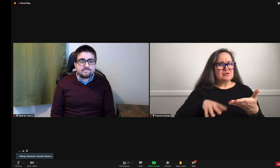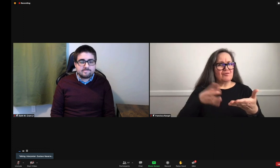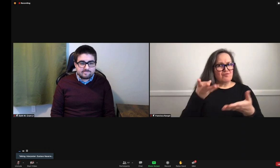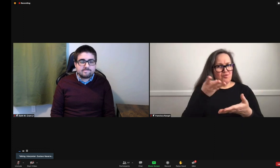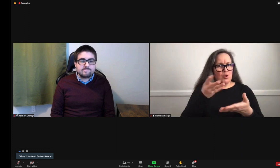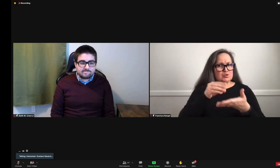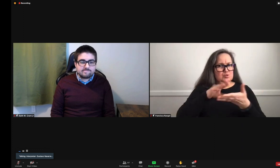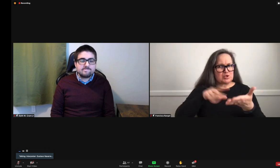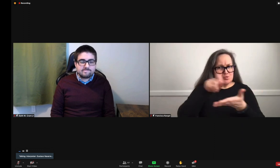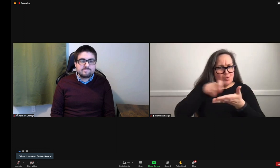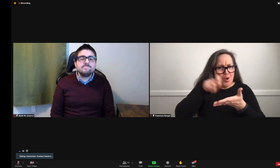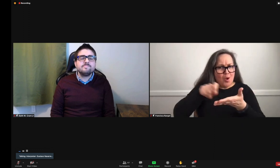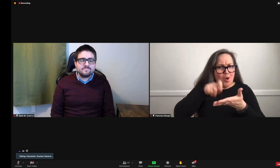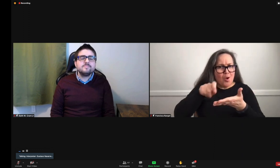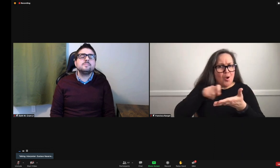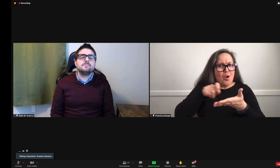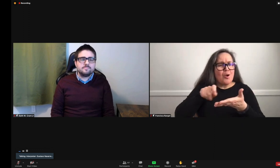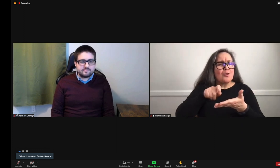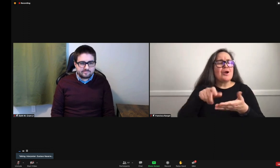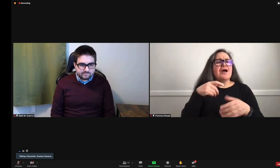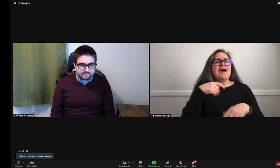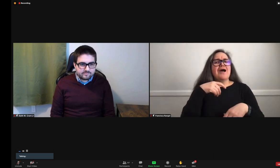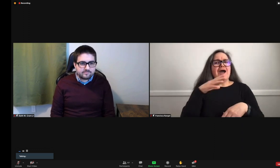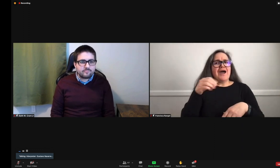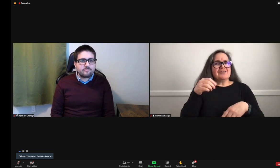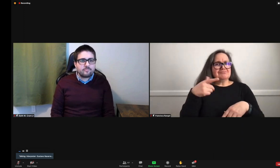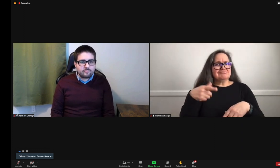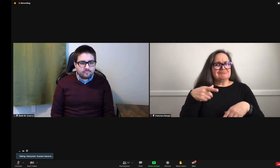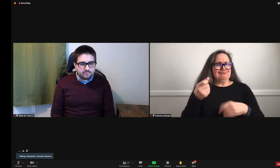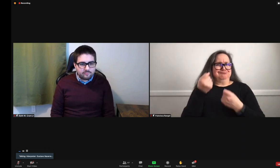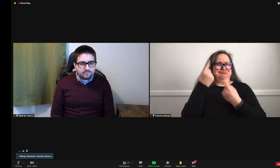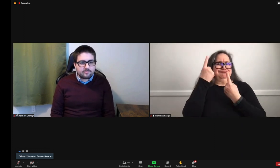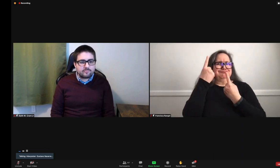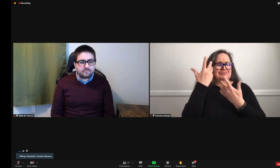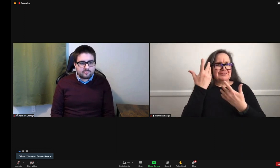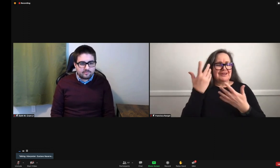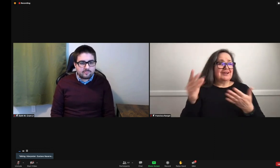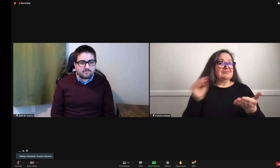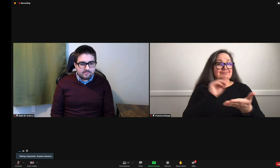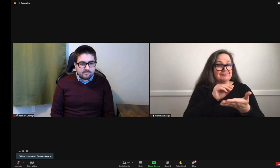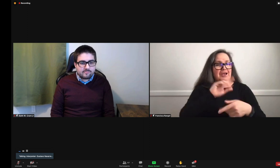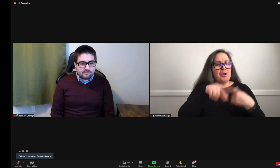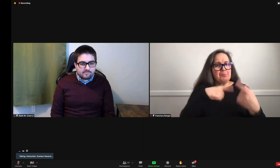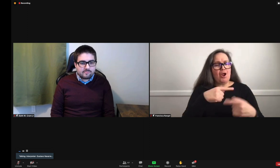just children's stories. They were written by high school students who,